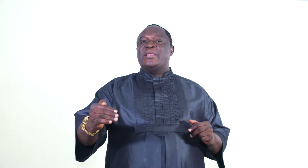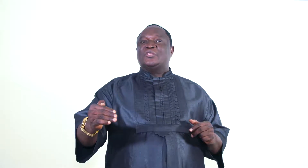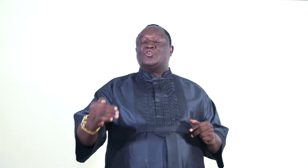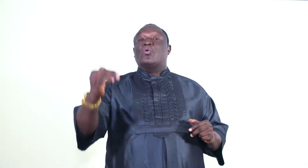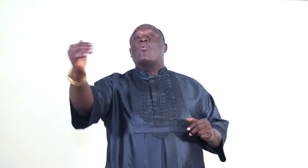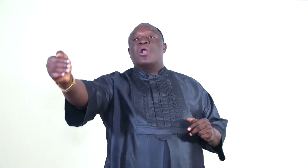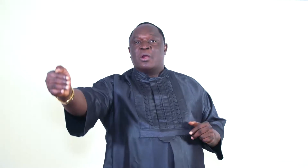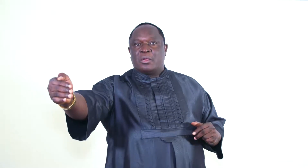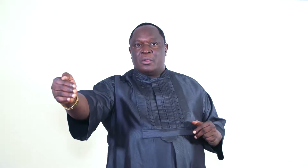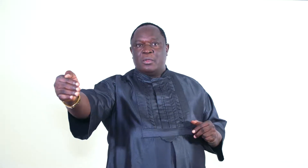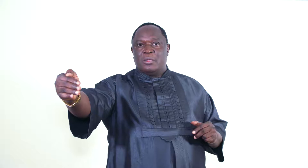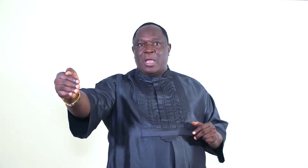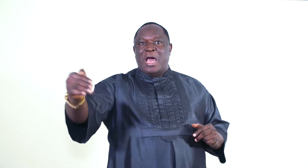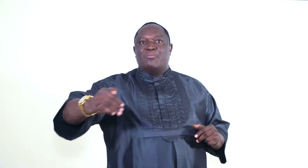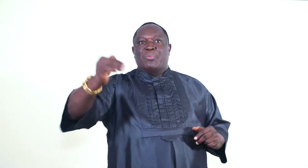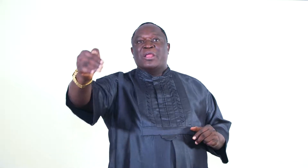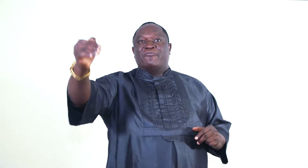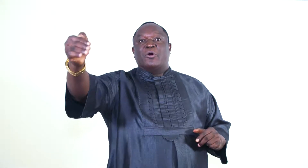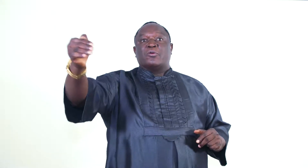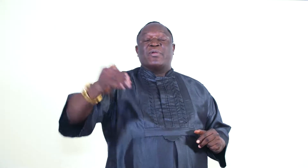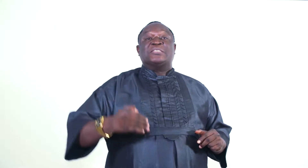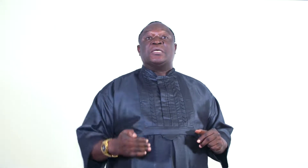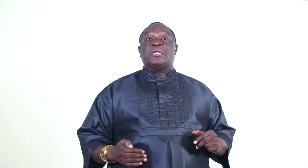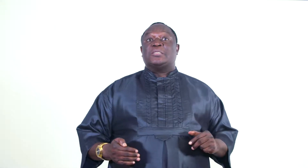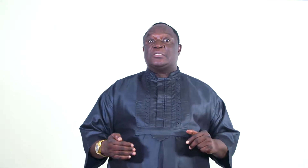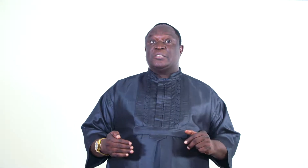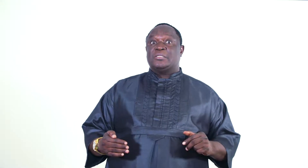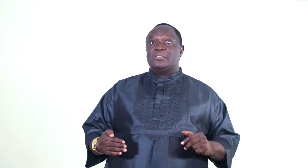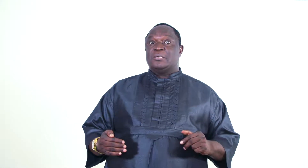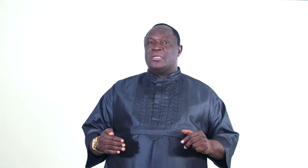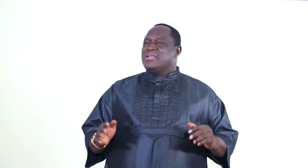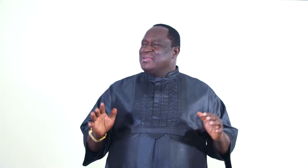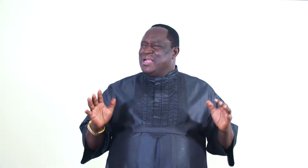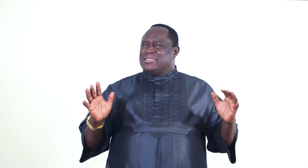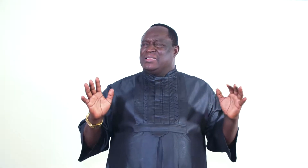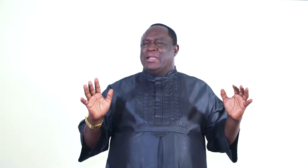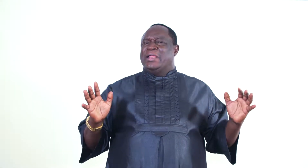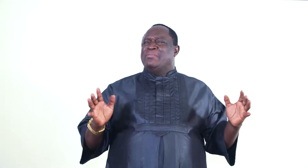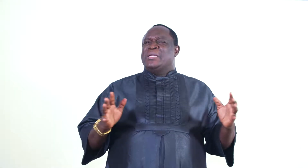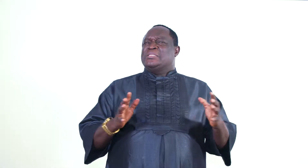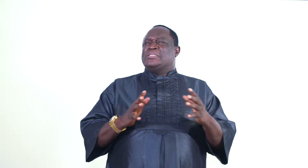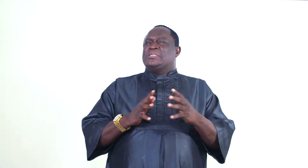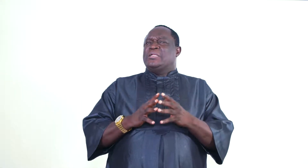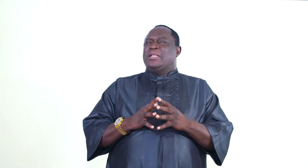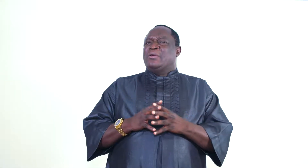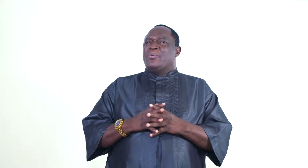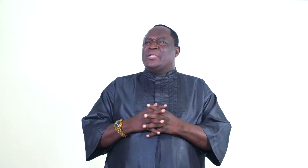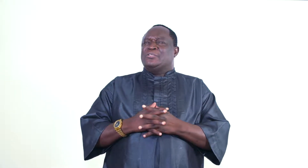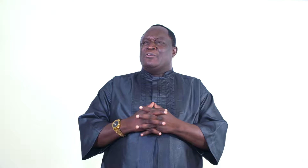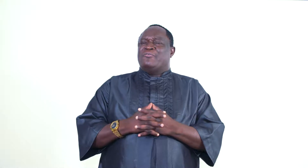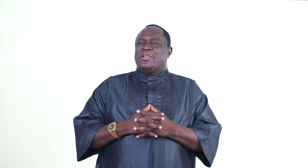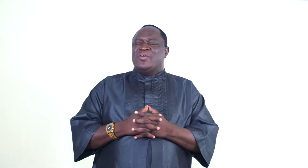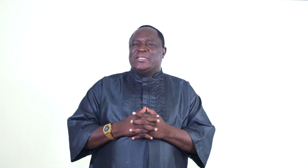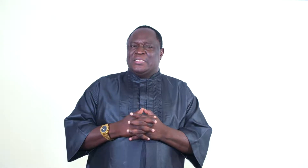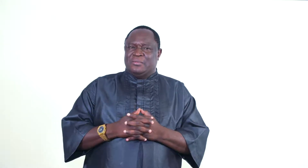to work and bring forth results. That's the layman's language of anointing.